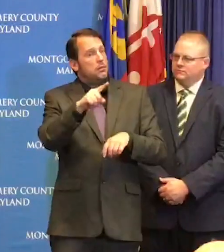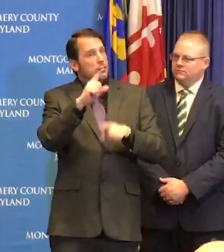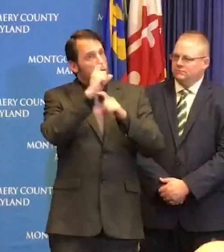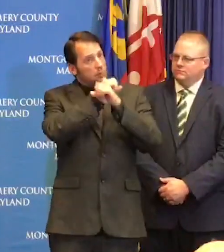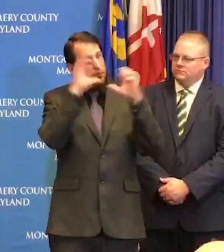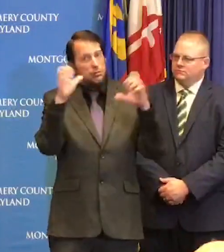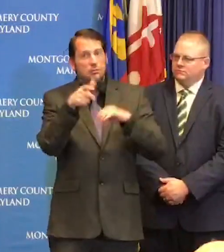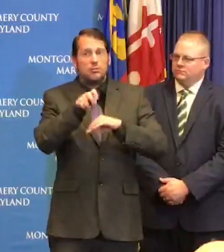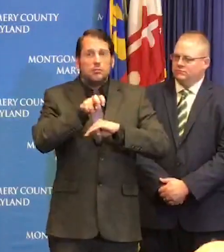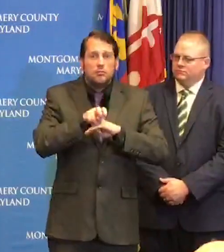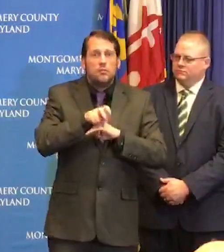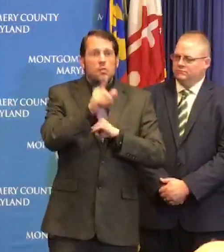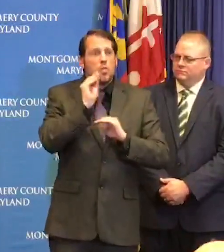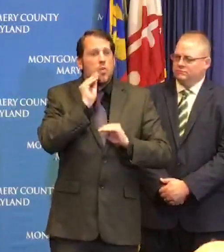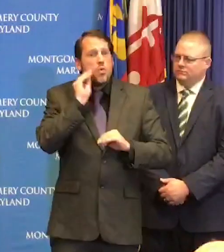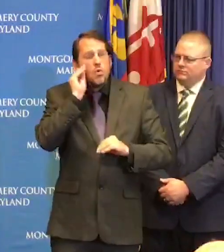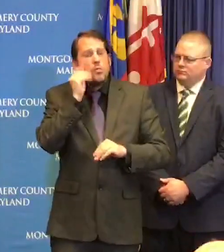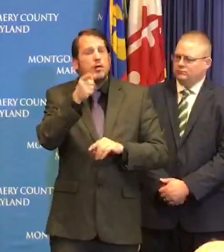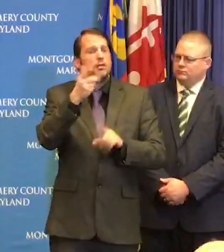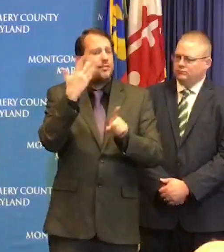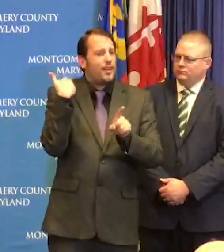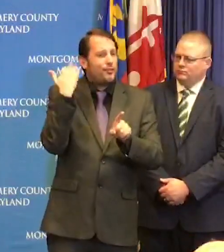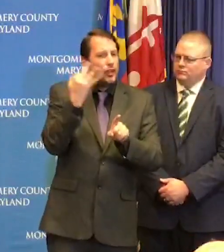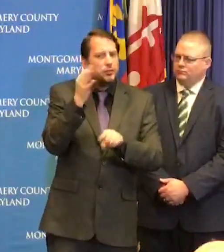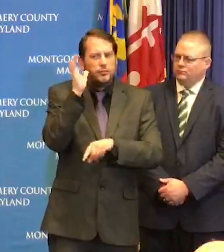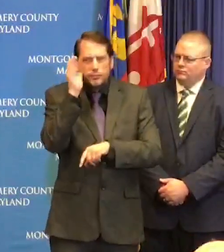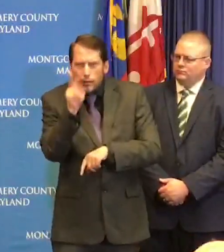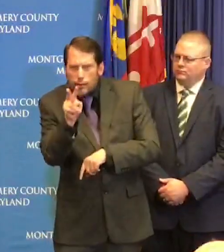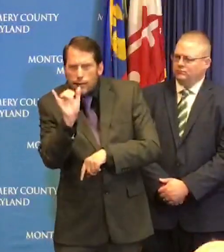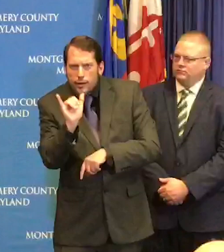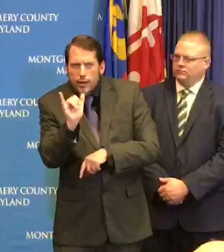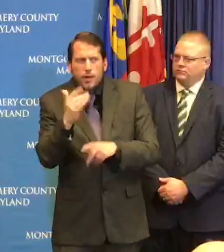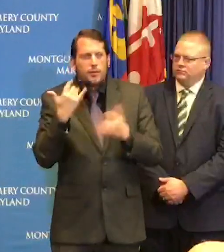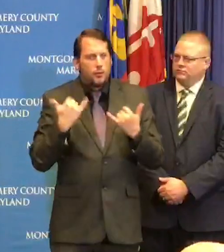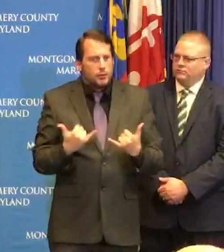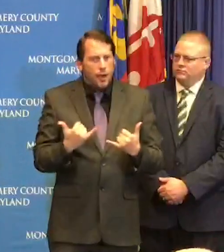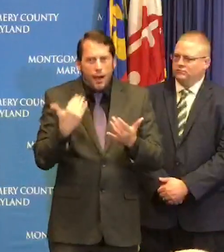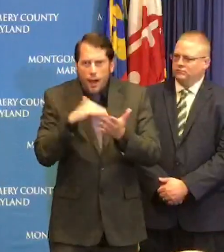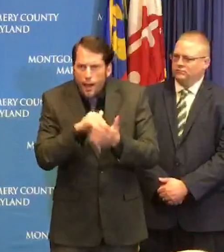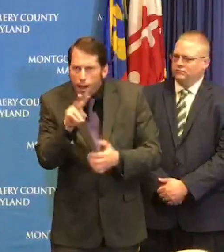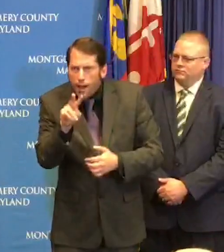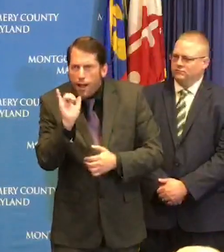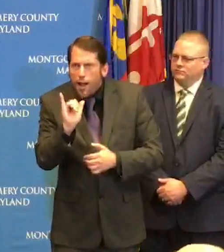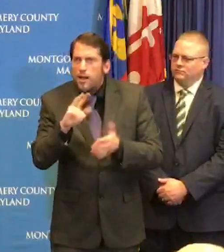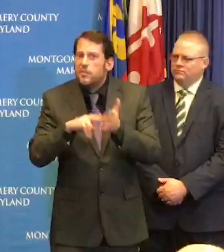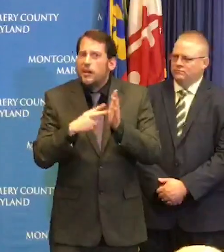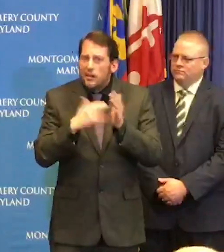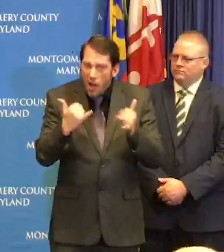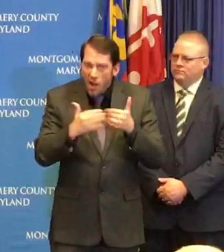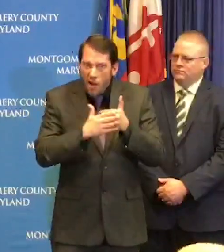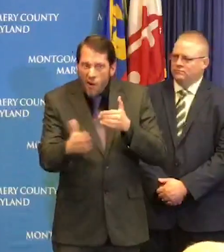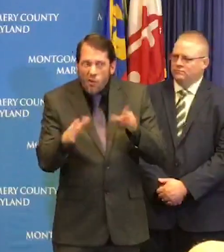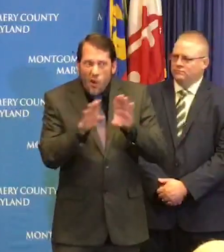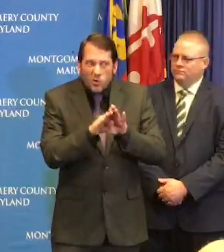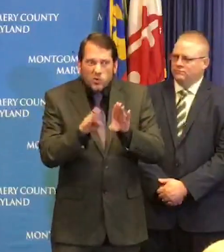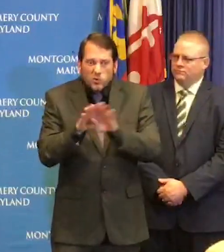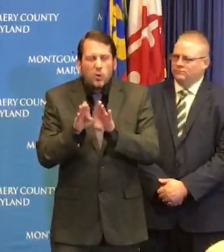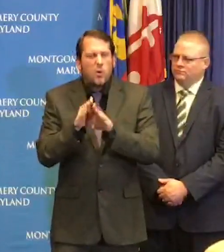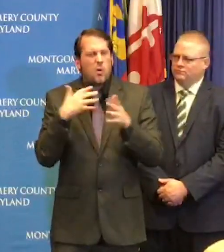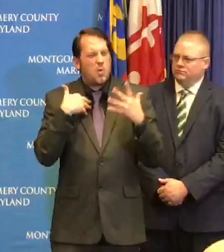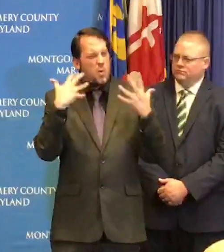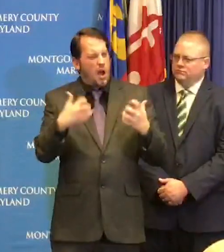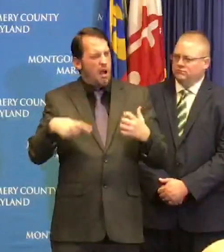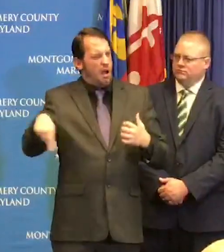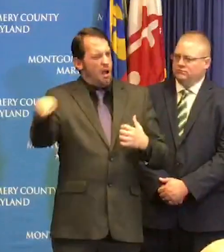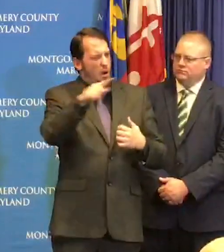talking about the need to have closures I want you to understand that doesn't mean we have an over influx of cases